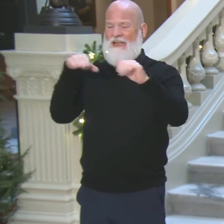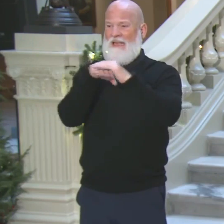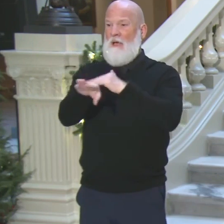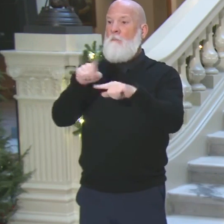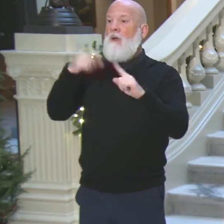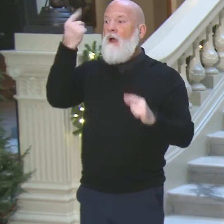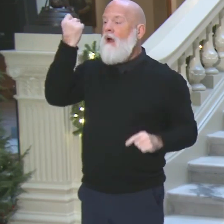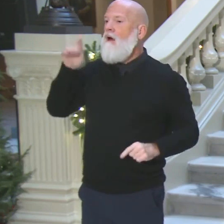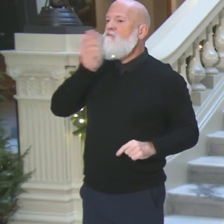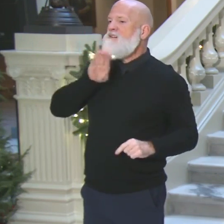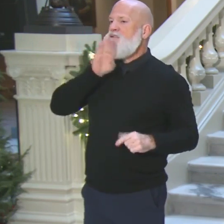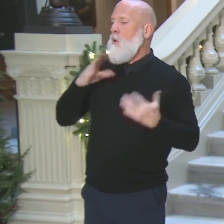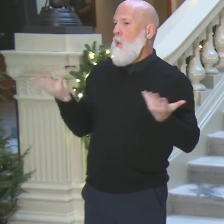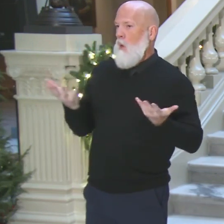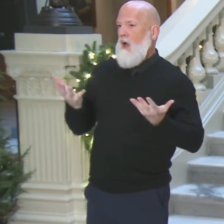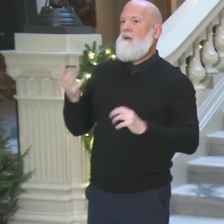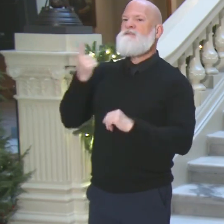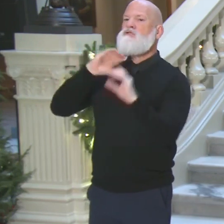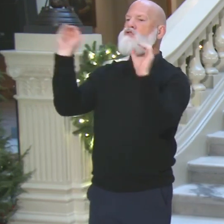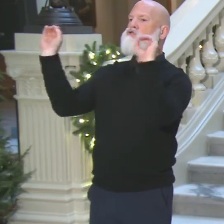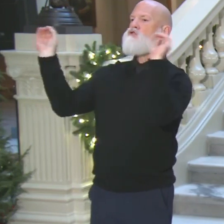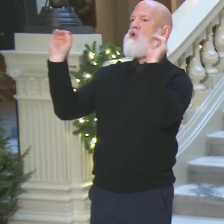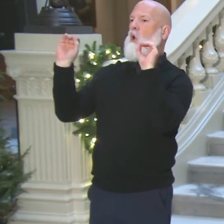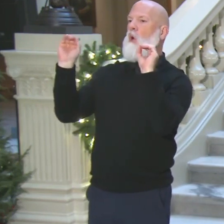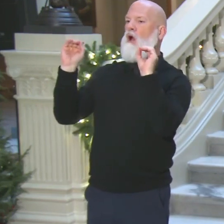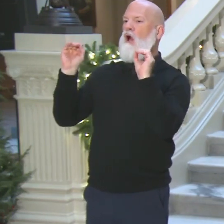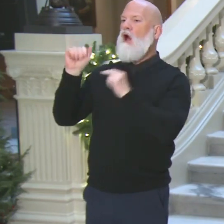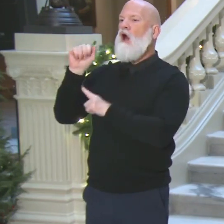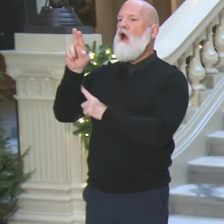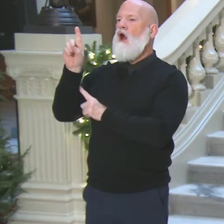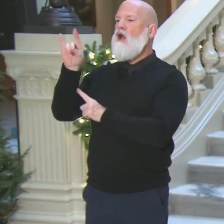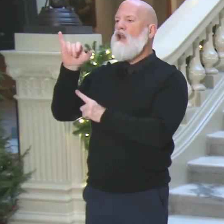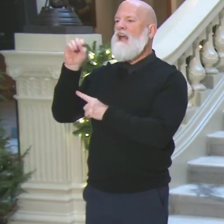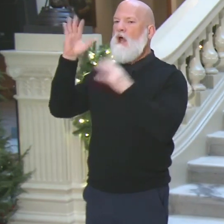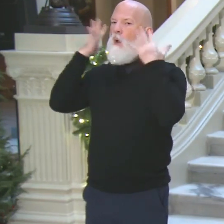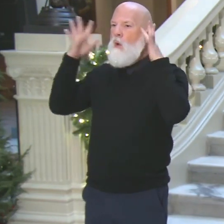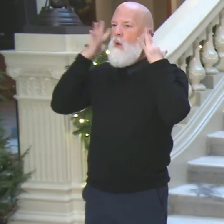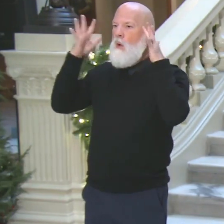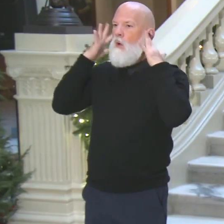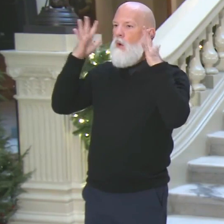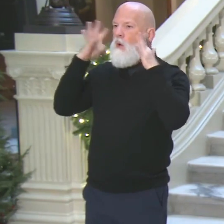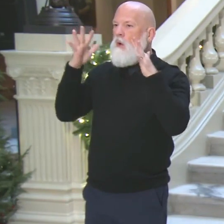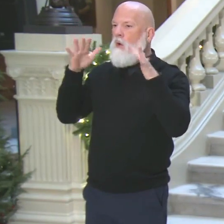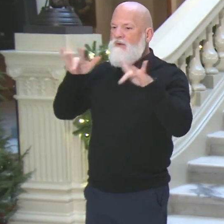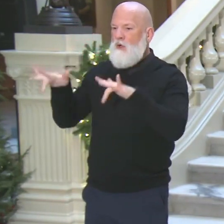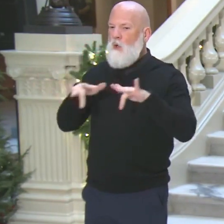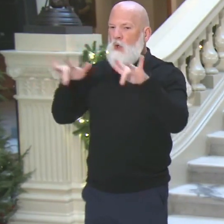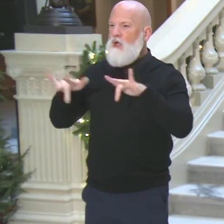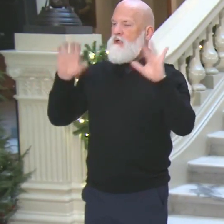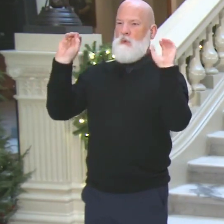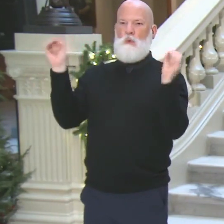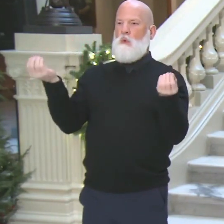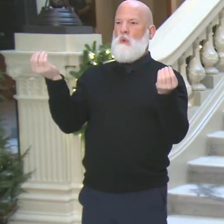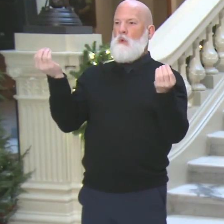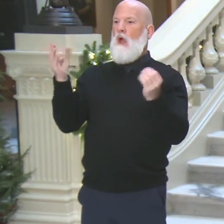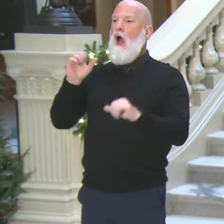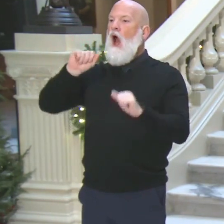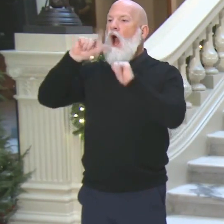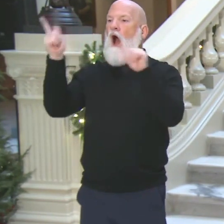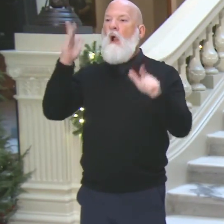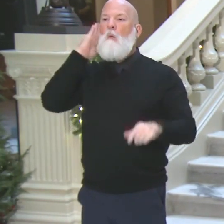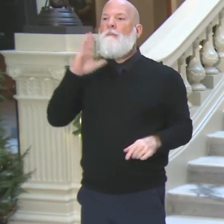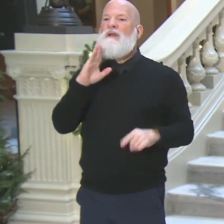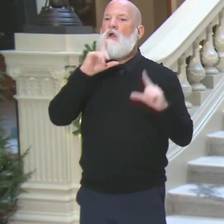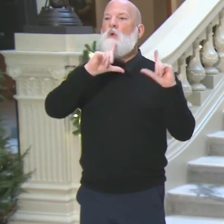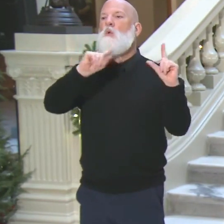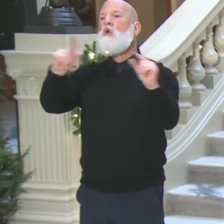somebody might have said, because there's no audio to this as a problem. So it's always going to be a he said, she said from now ad infinitum. And somebody said,